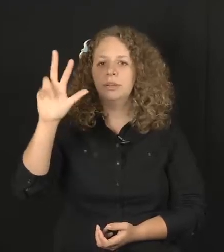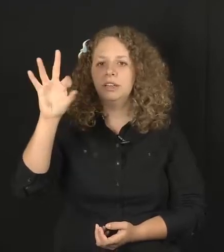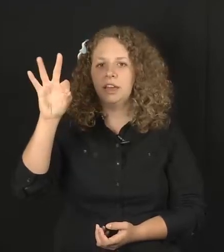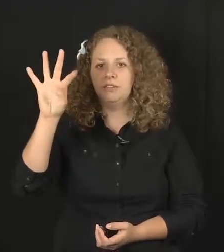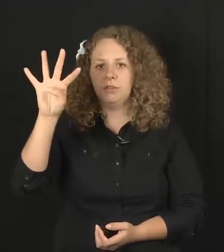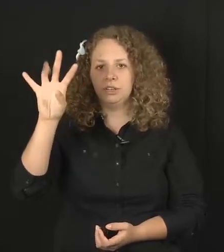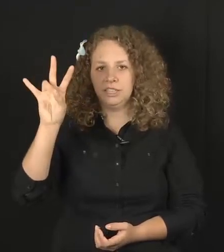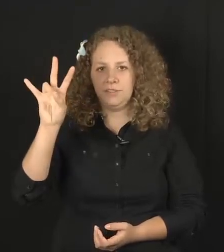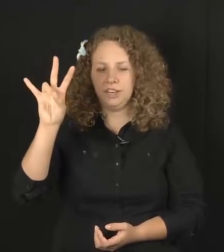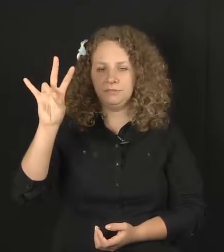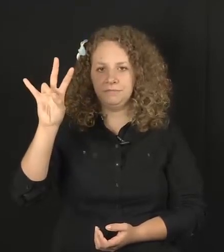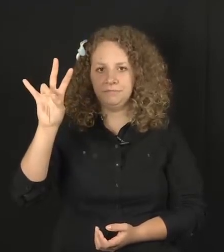022183947.